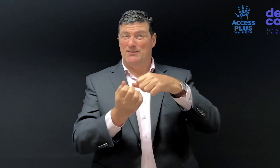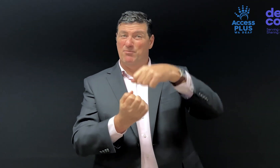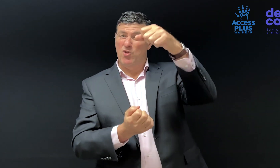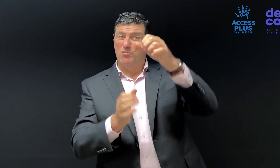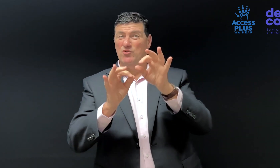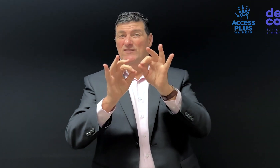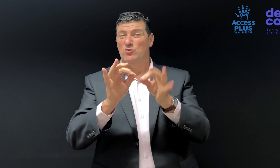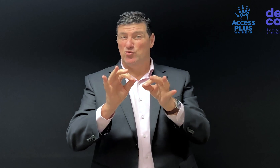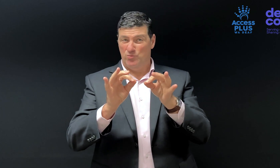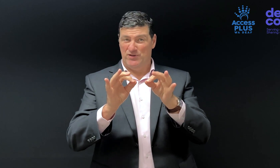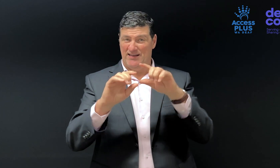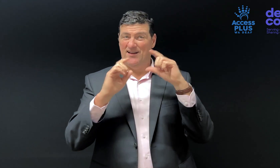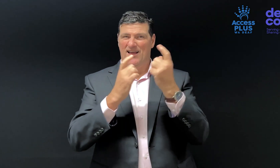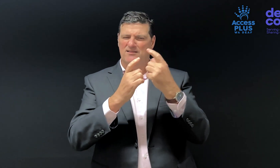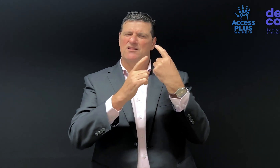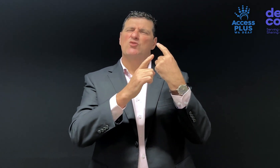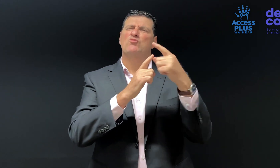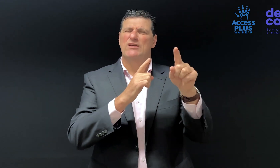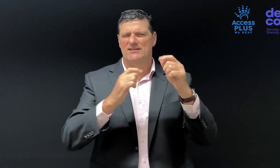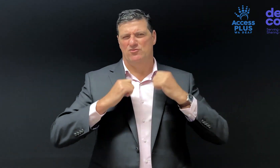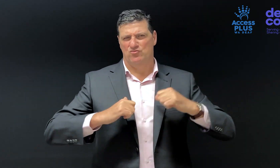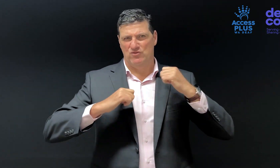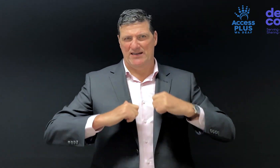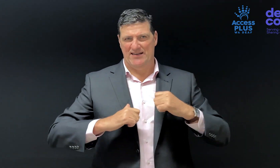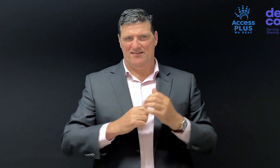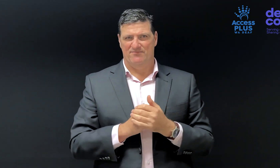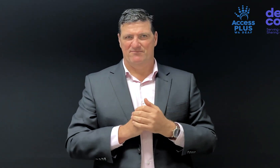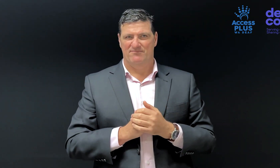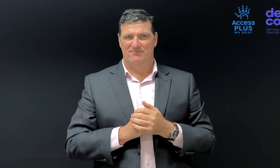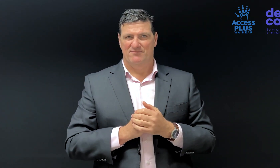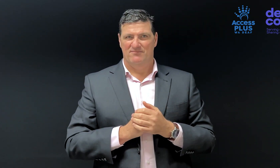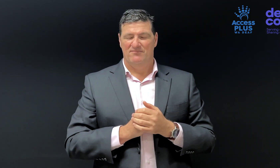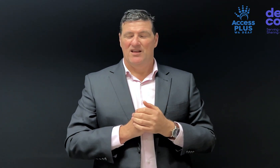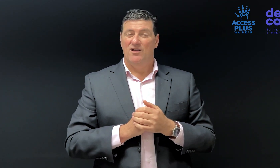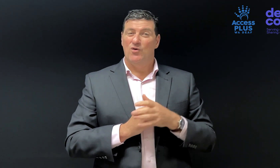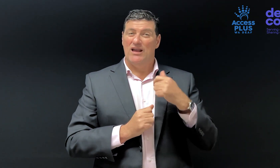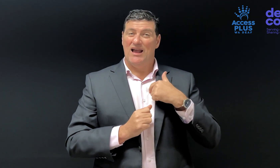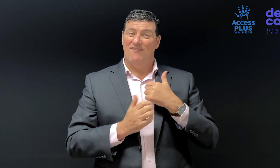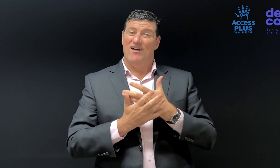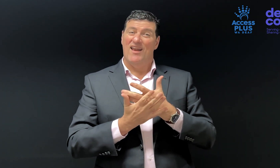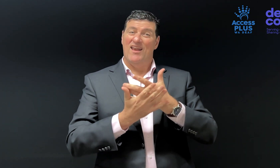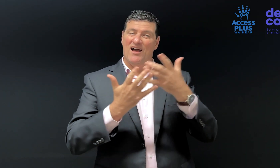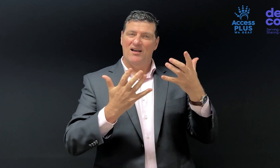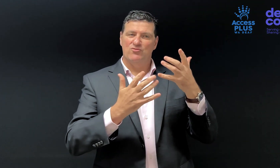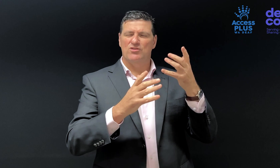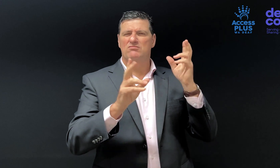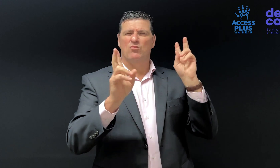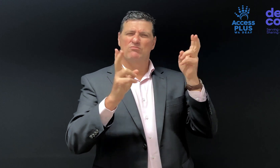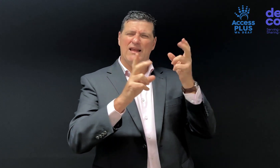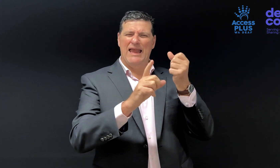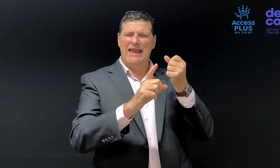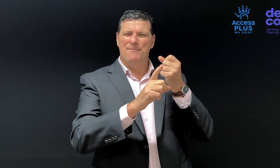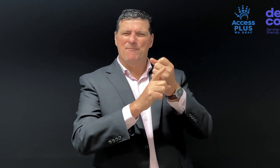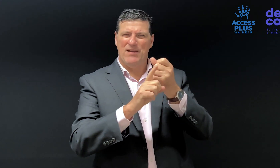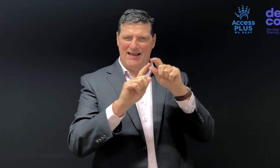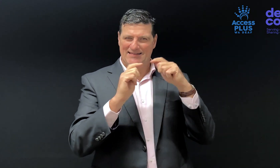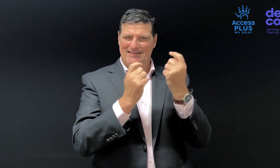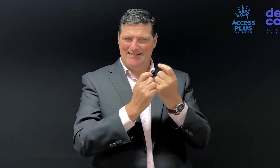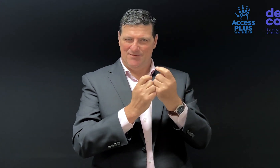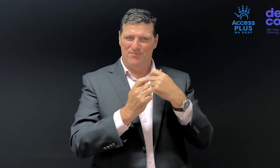do the Diploma of Interpreting. And this is accredited training. We have a large impact team